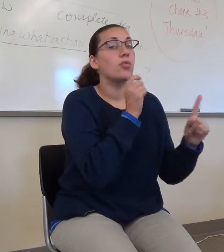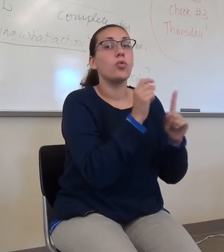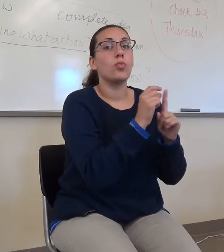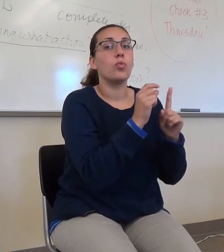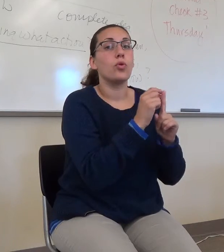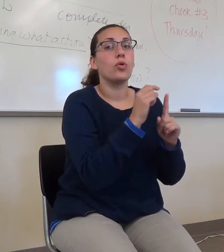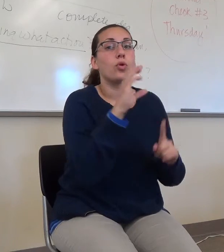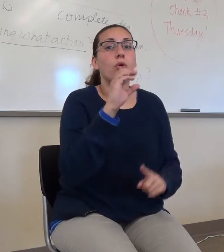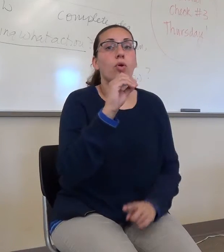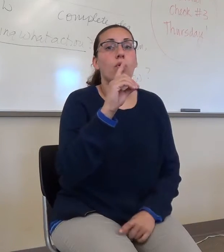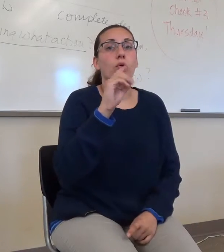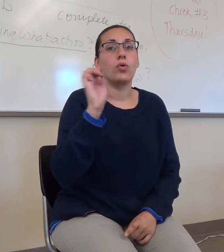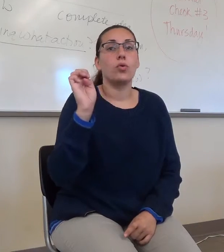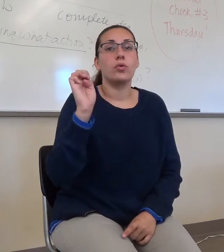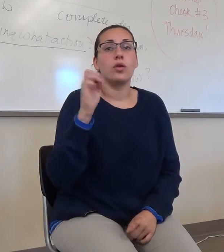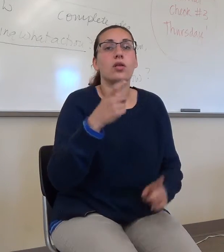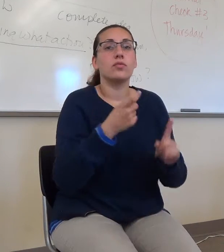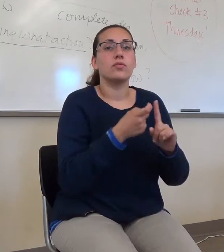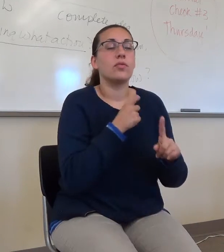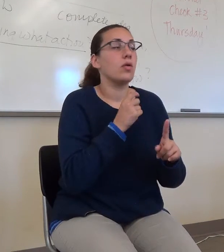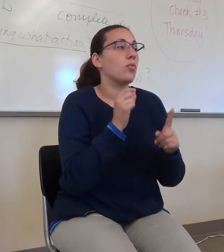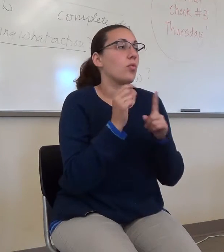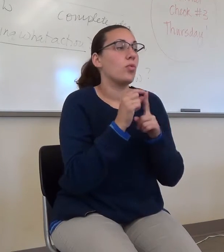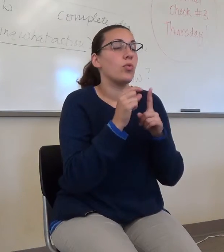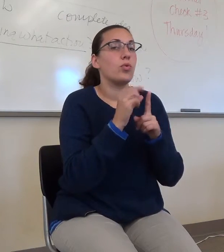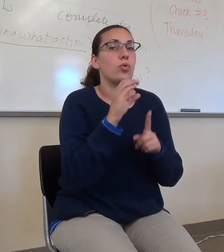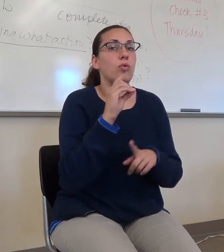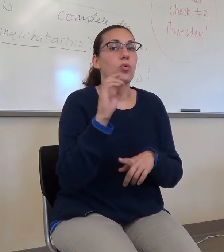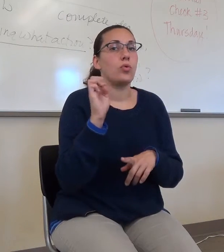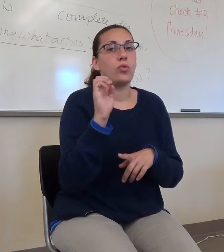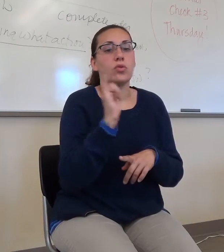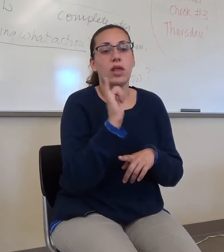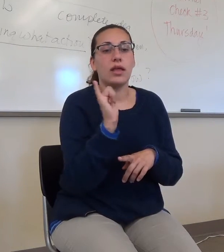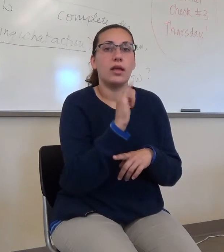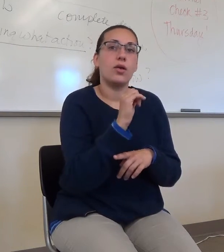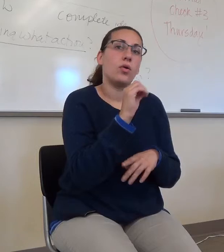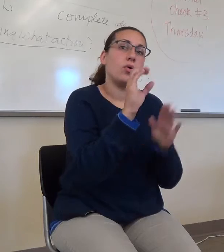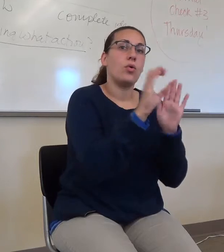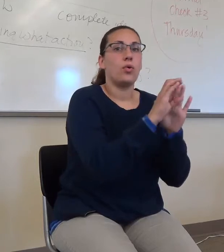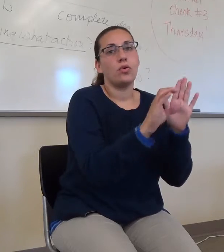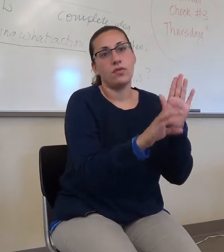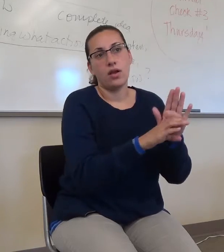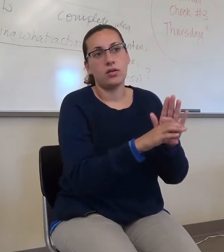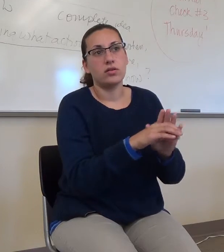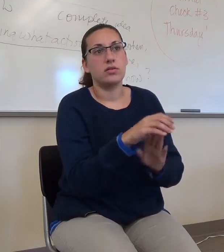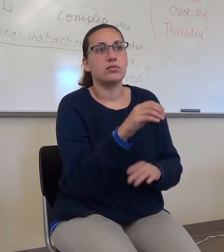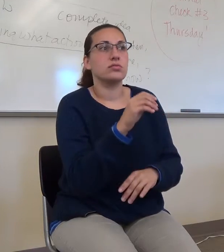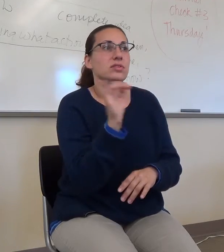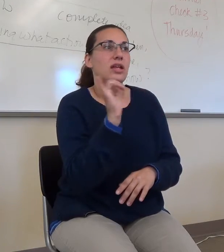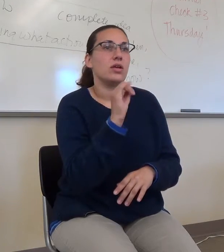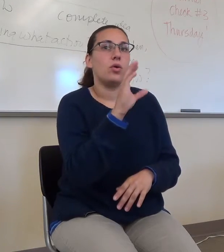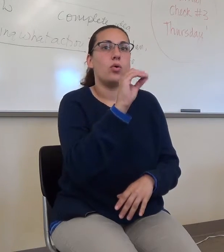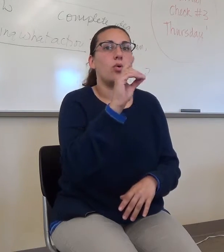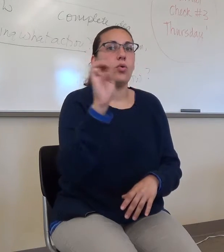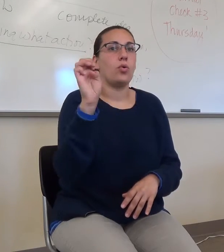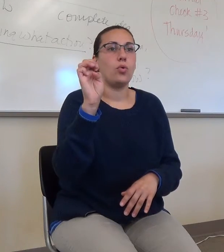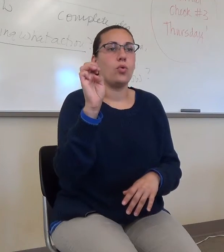in the sense of like a code of conduct. A code of conduct is the